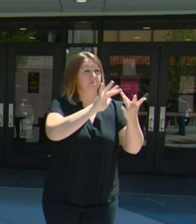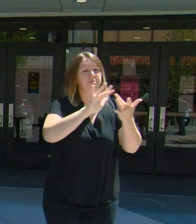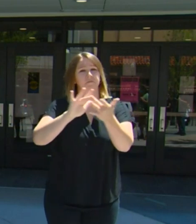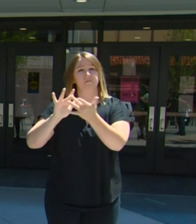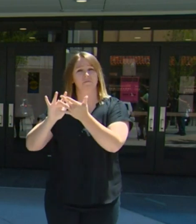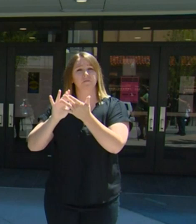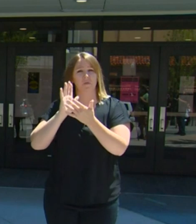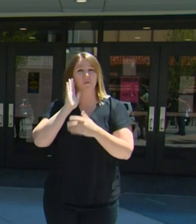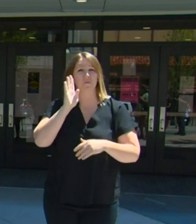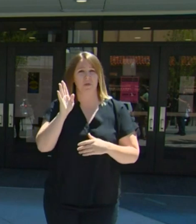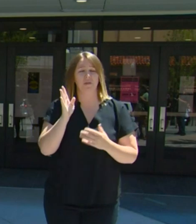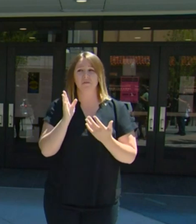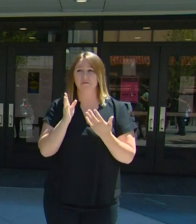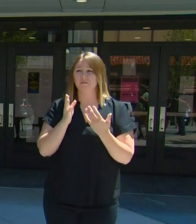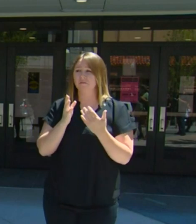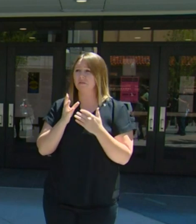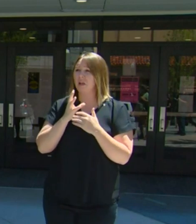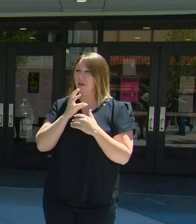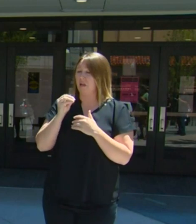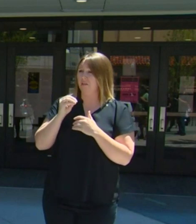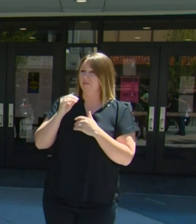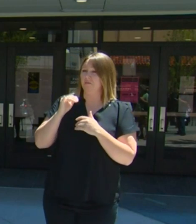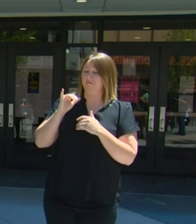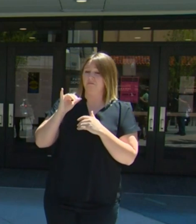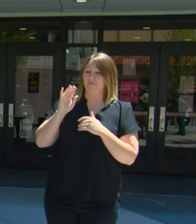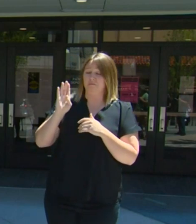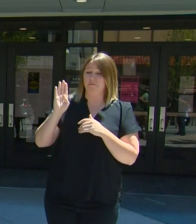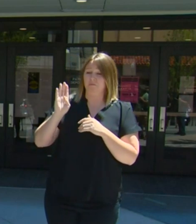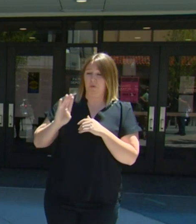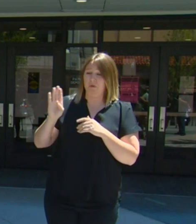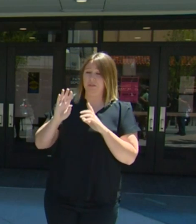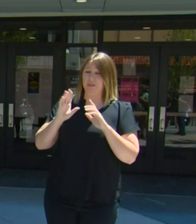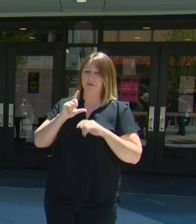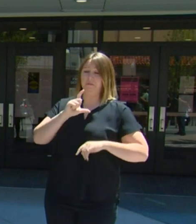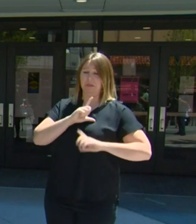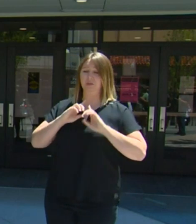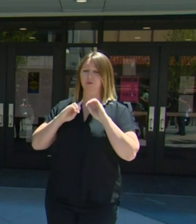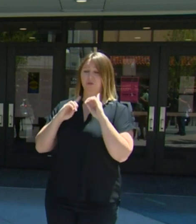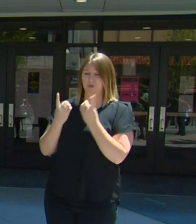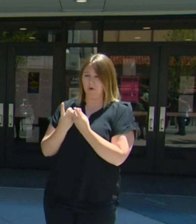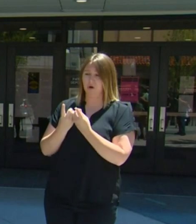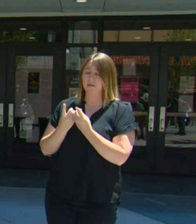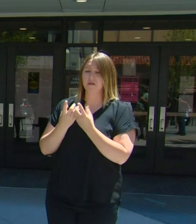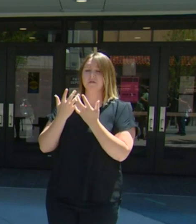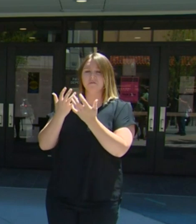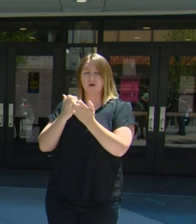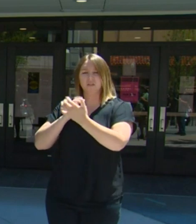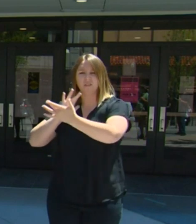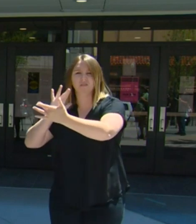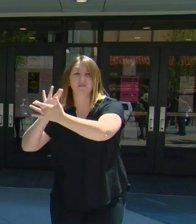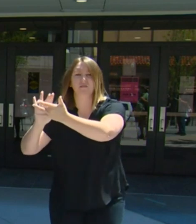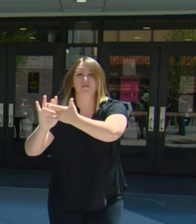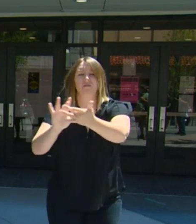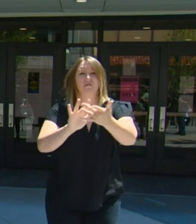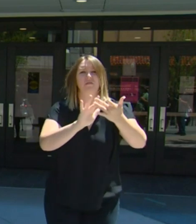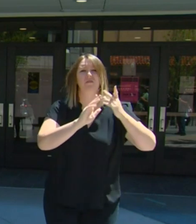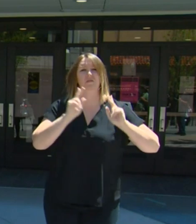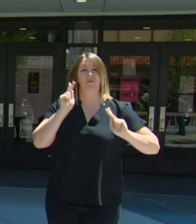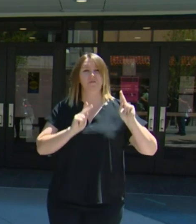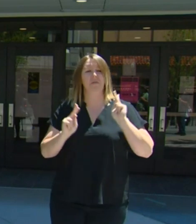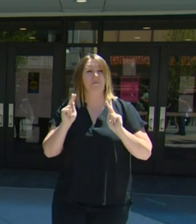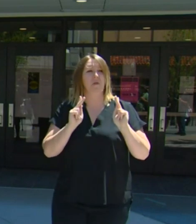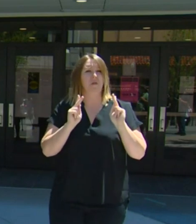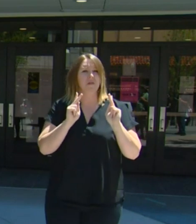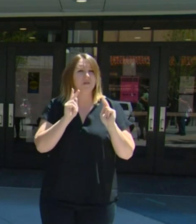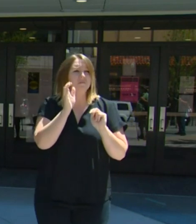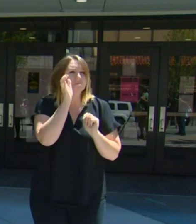that we have in the past, the Boise Police Department engaging members of our community and hearing from them